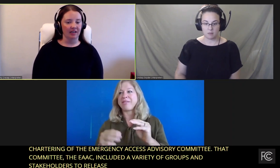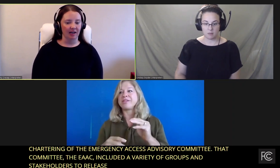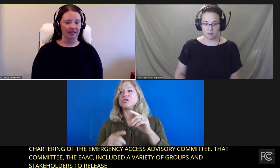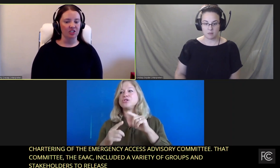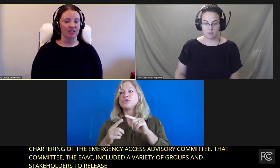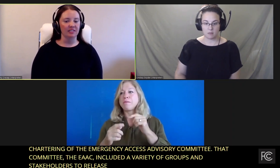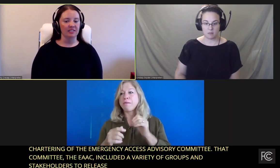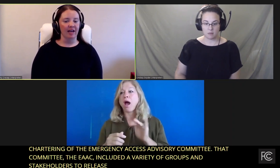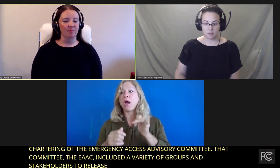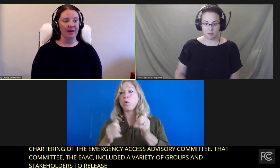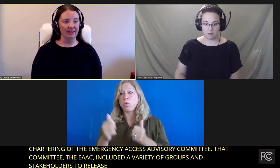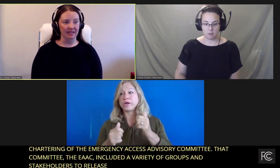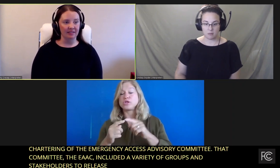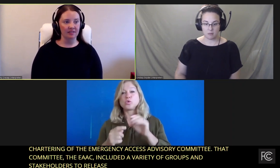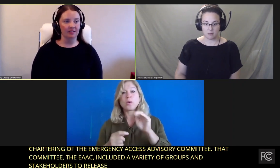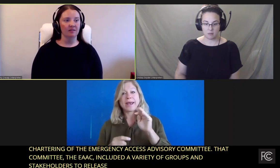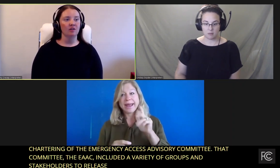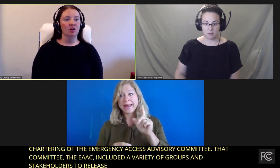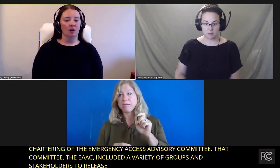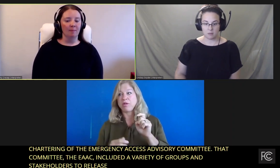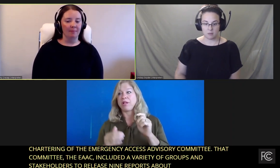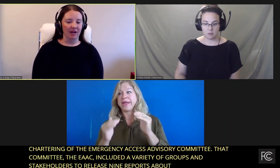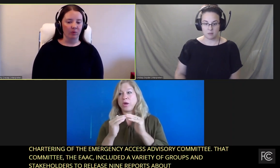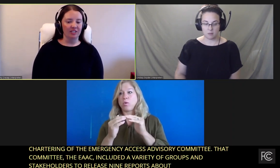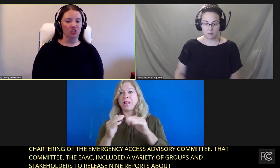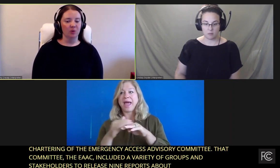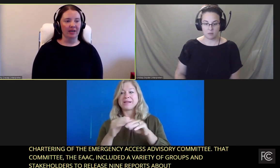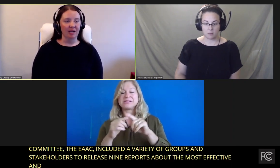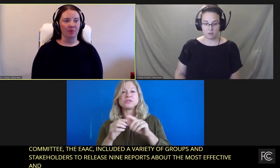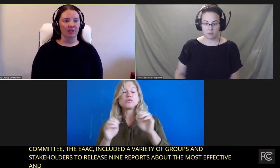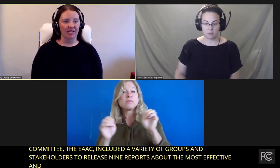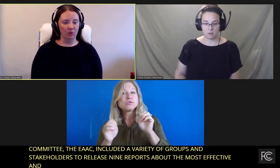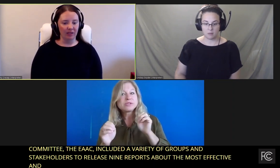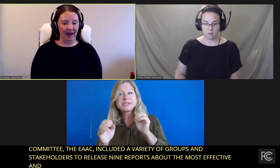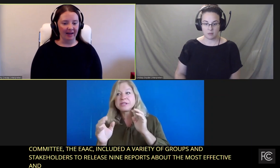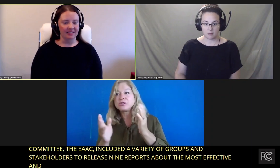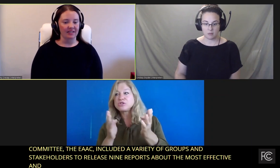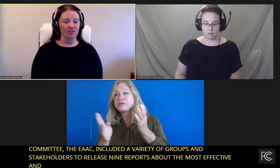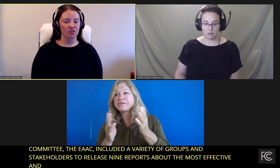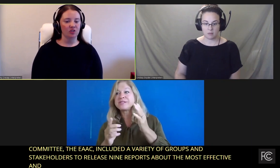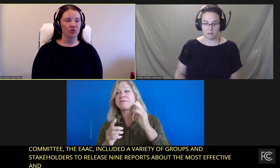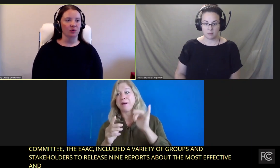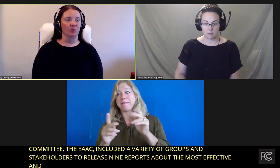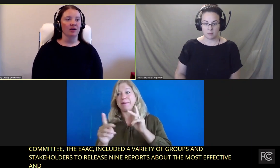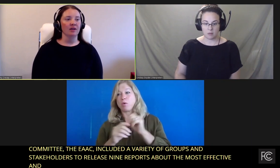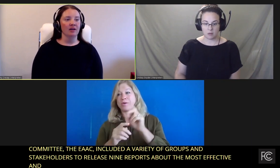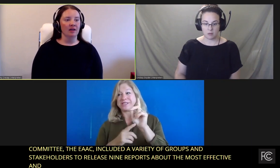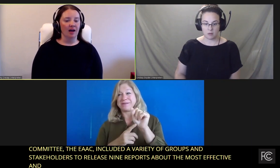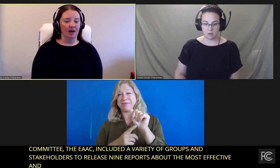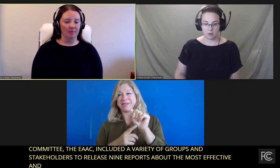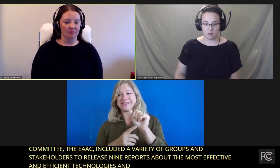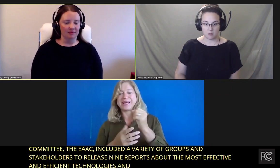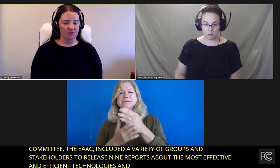efficient technologies and methods by which to enable equal access to